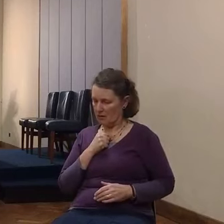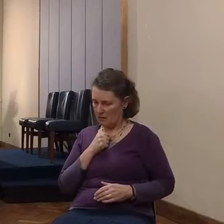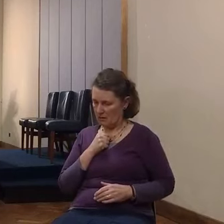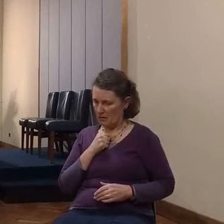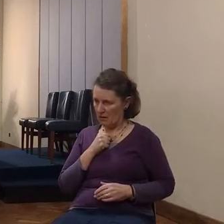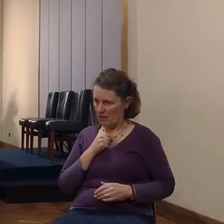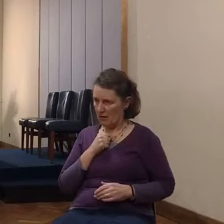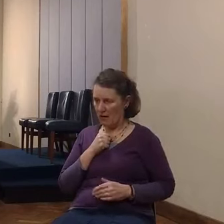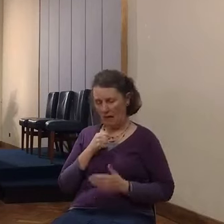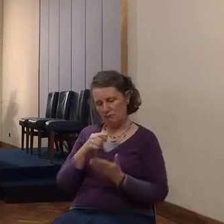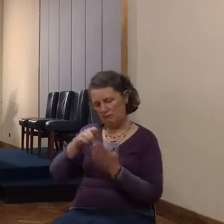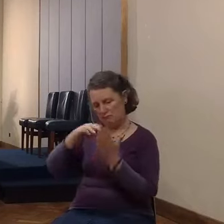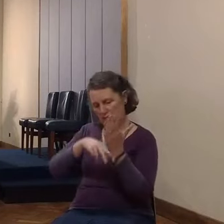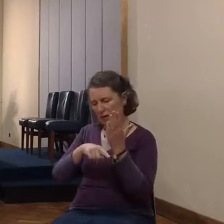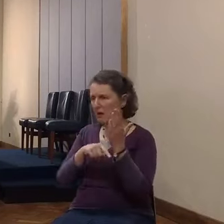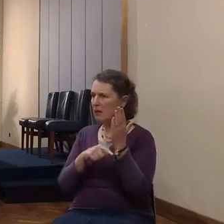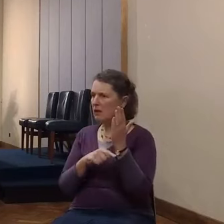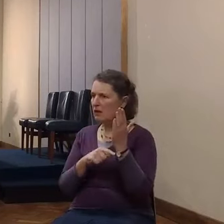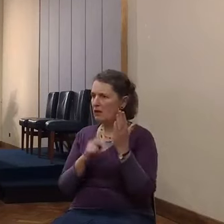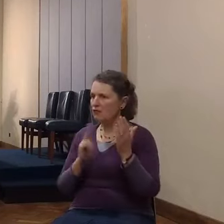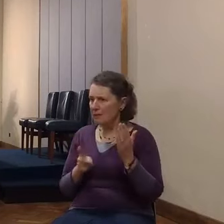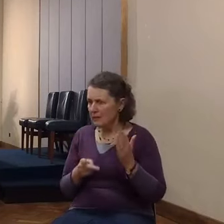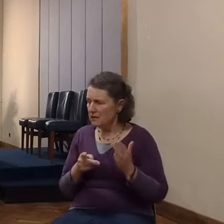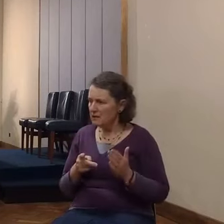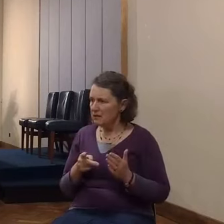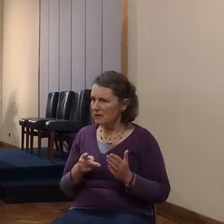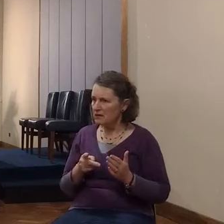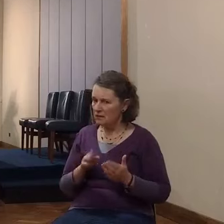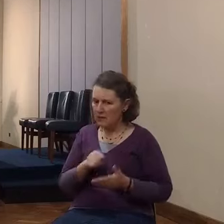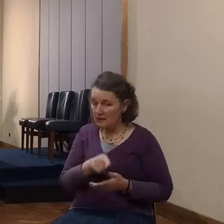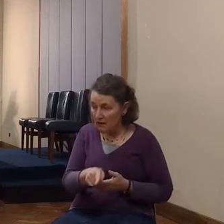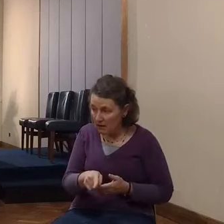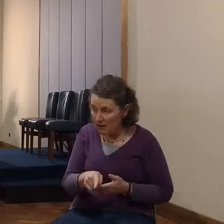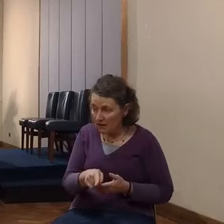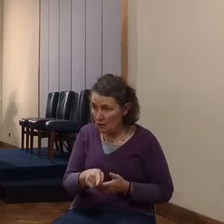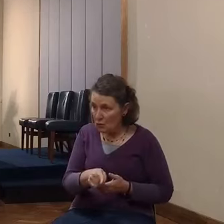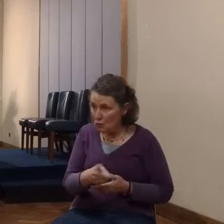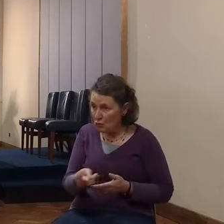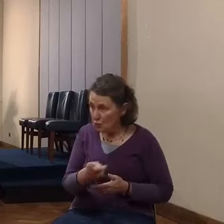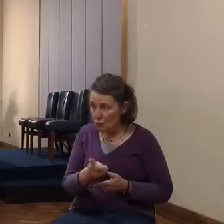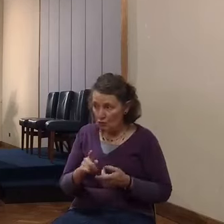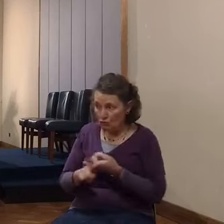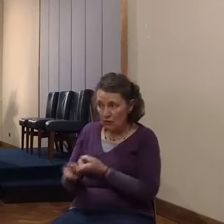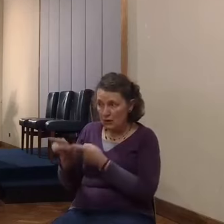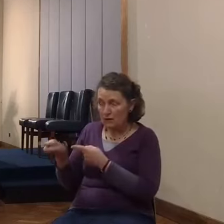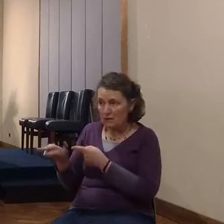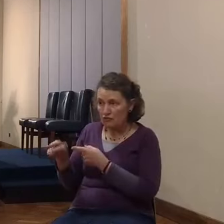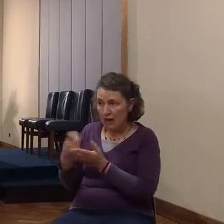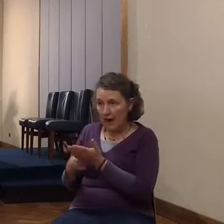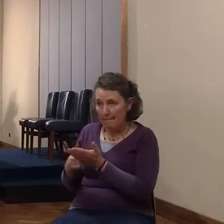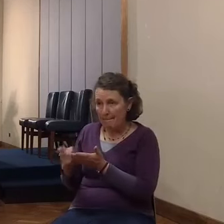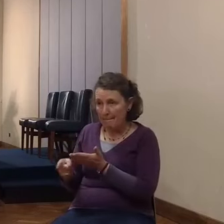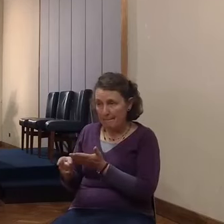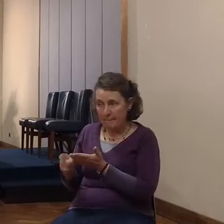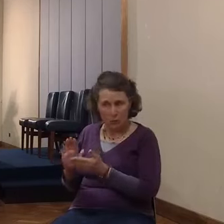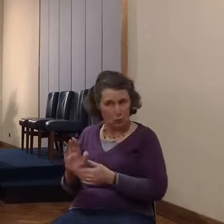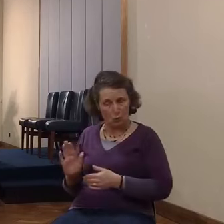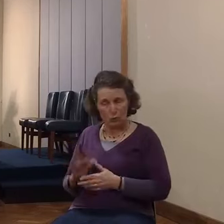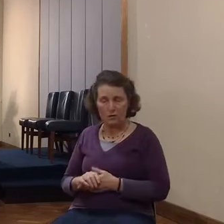No, I don't think it's that they don't trust her. It's because they just want